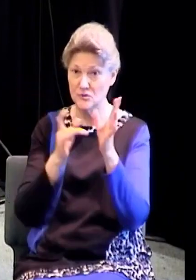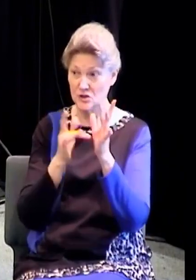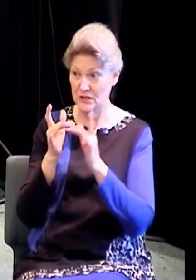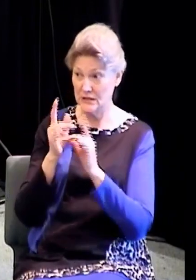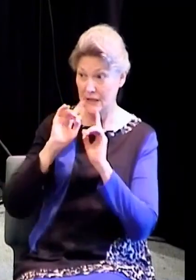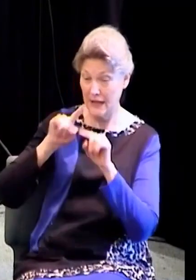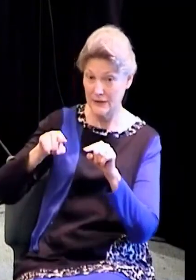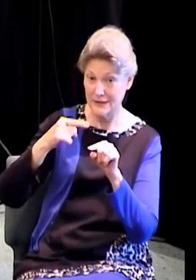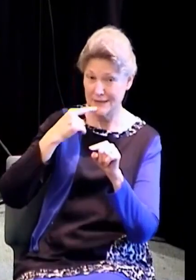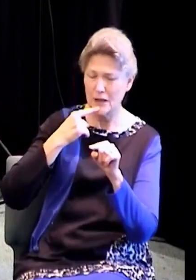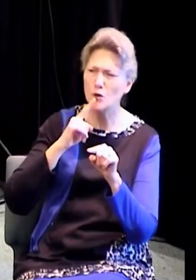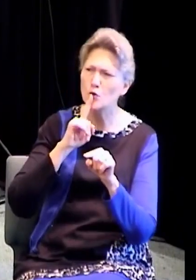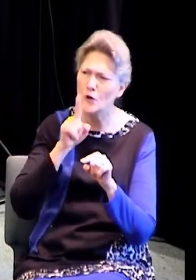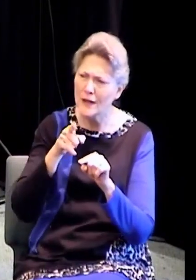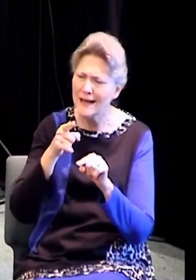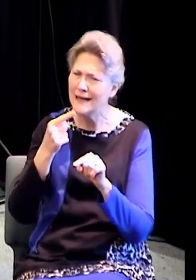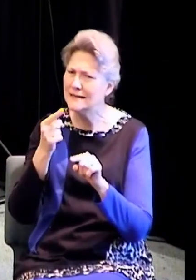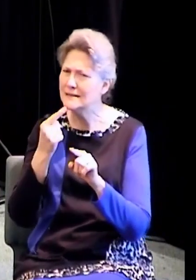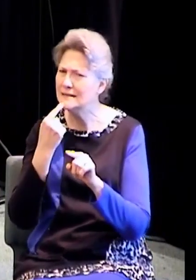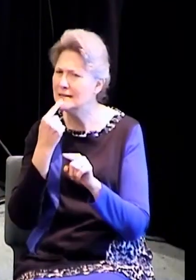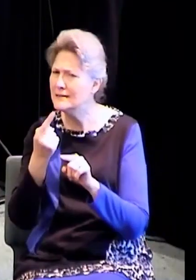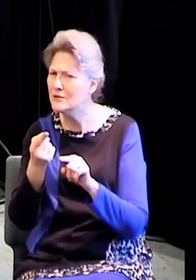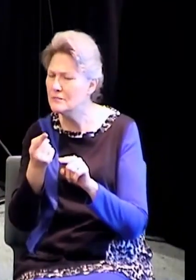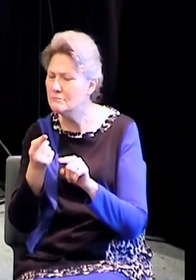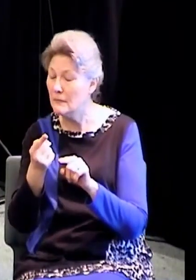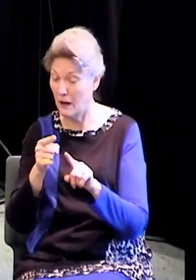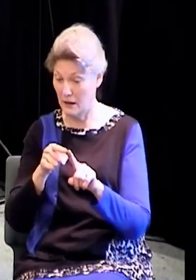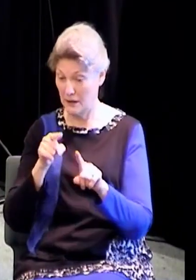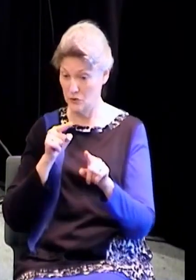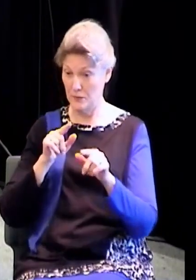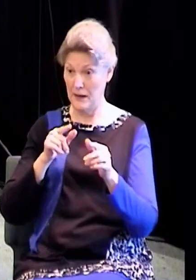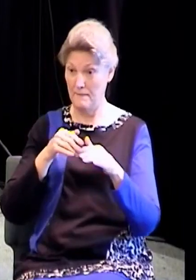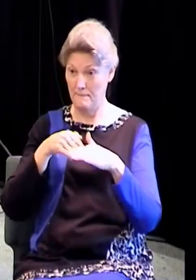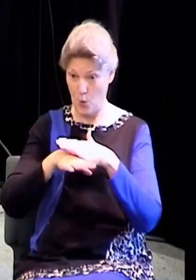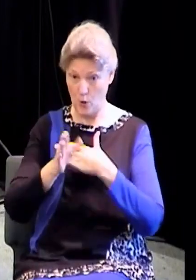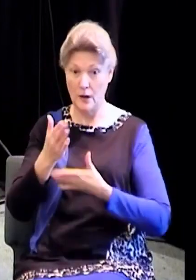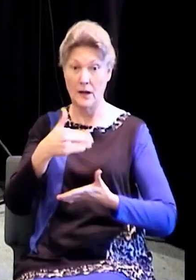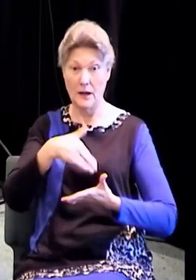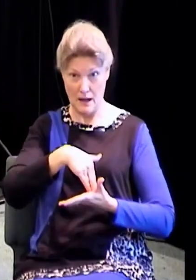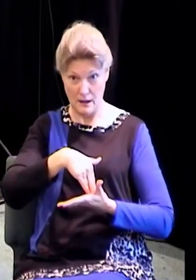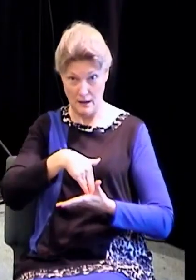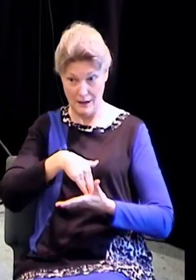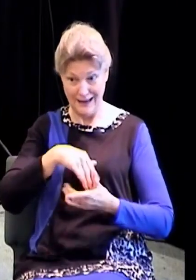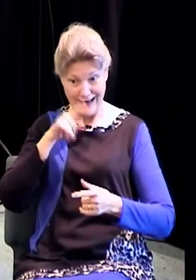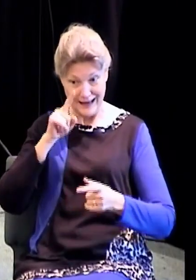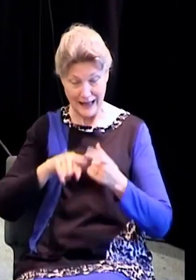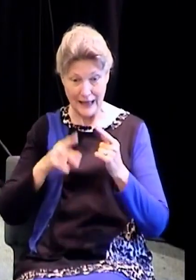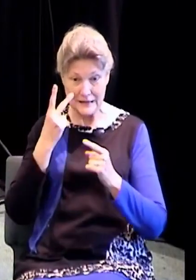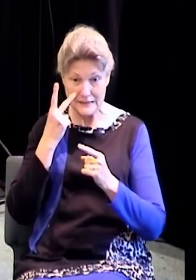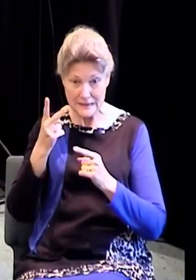Verily, verily, I say unto thee, except a man be born again, he cannot see the kingdom of God.